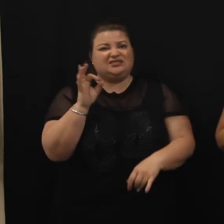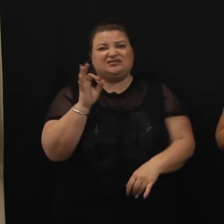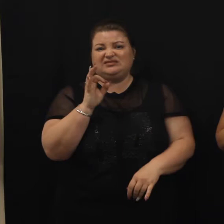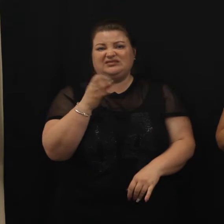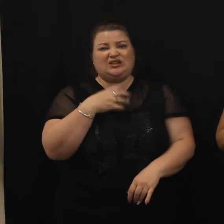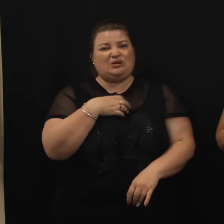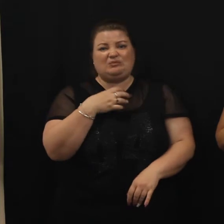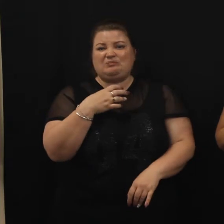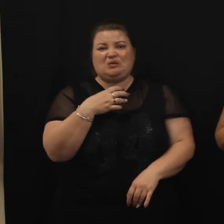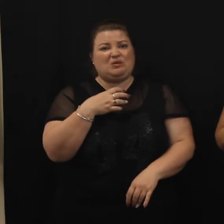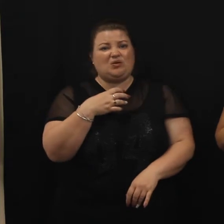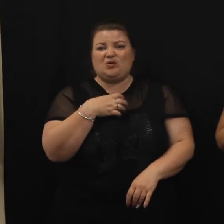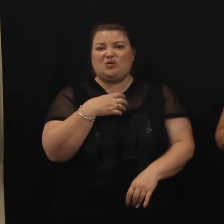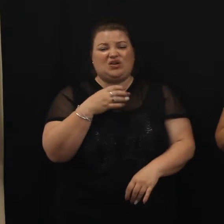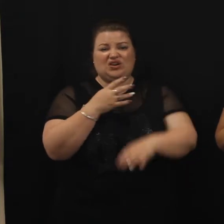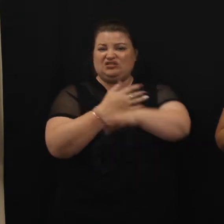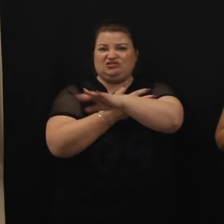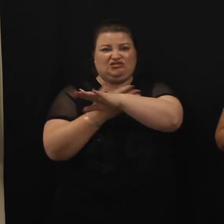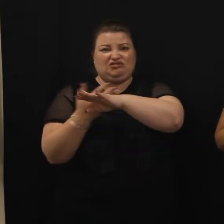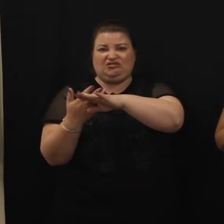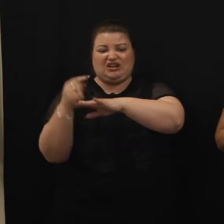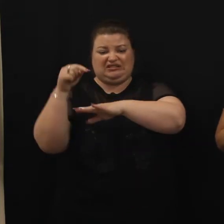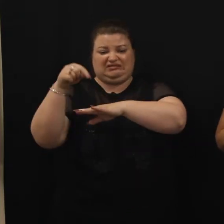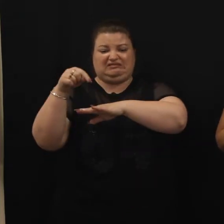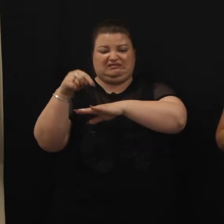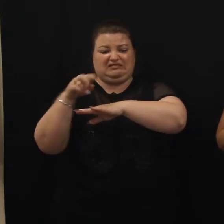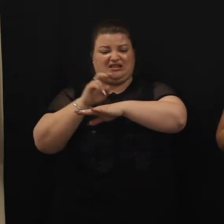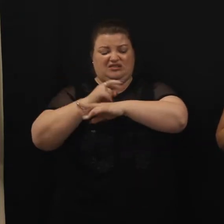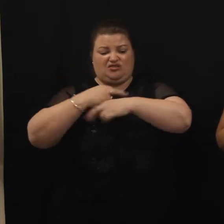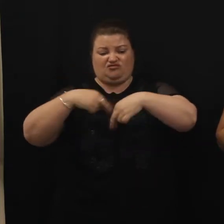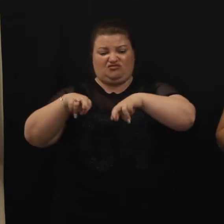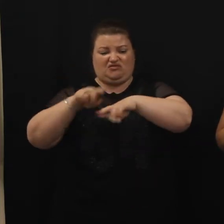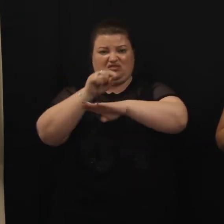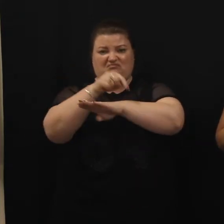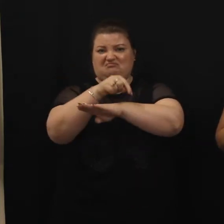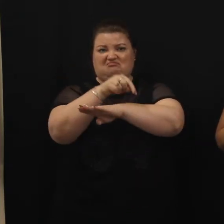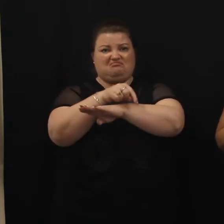The goats need more green grass.